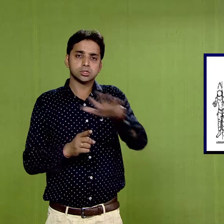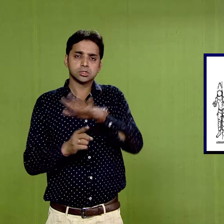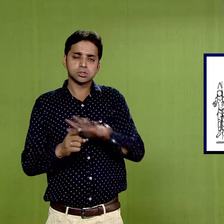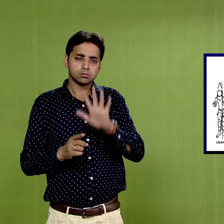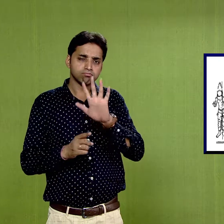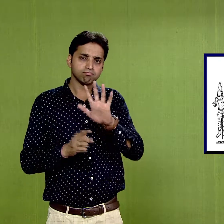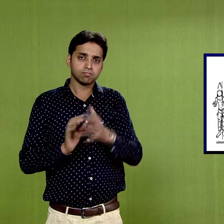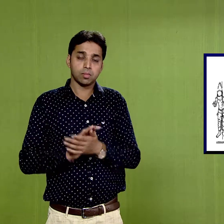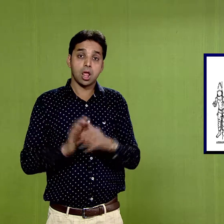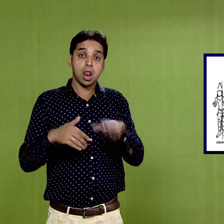lustre,